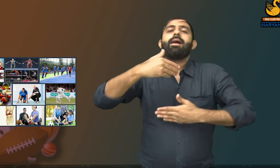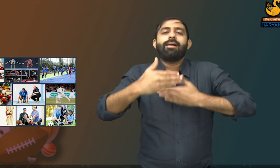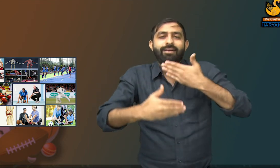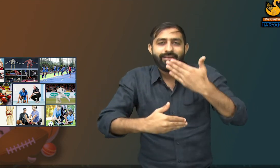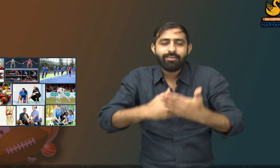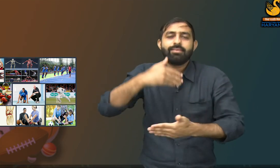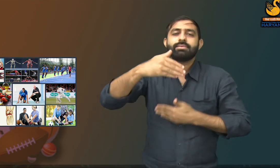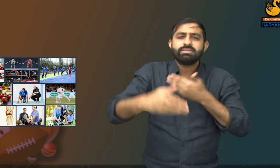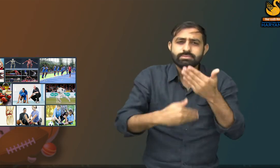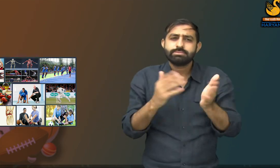sports injuries.